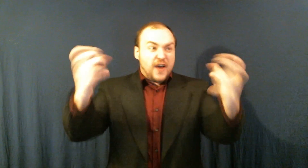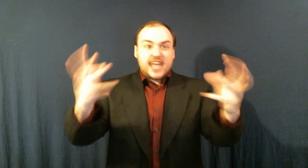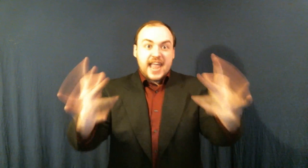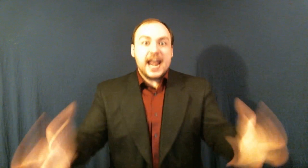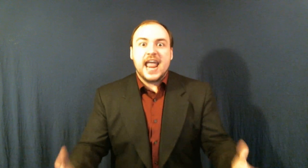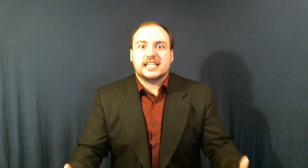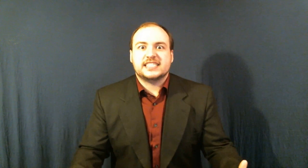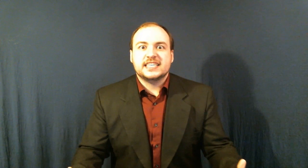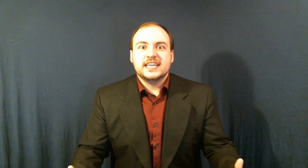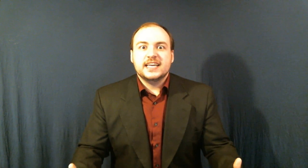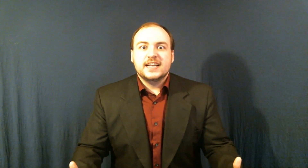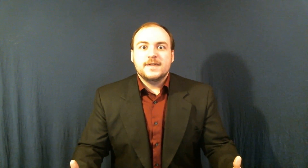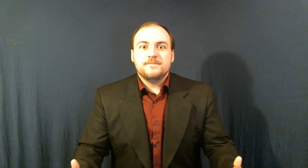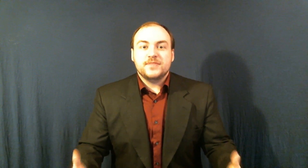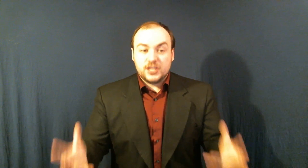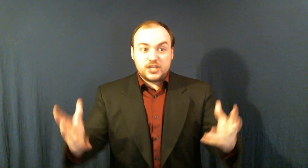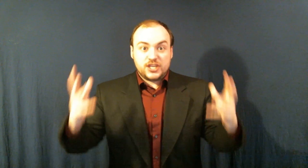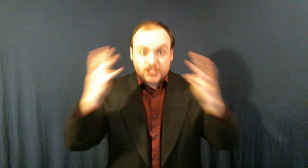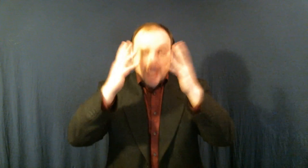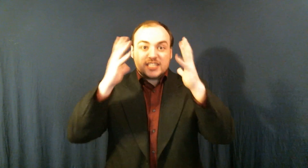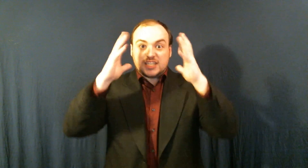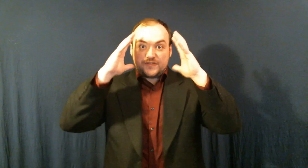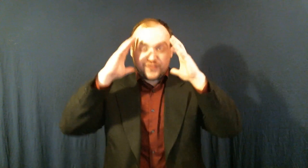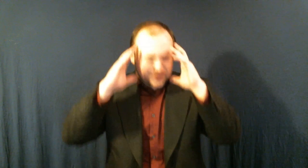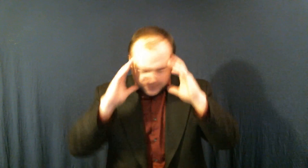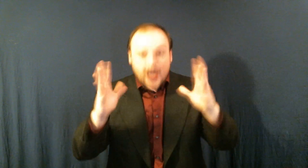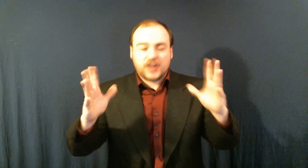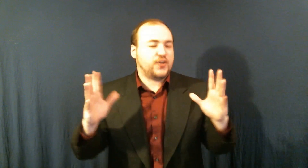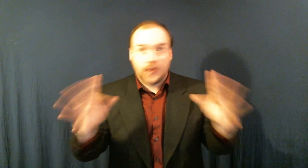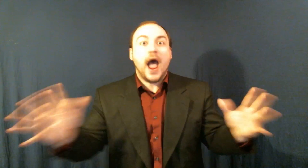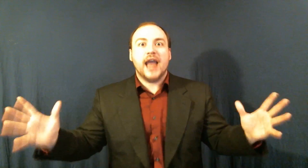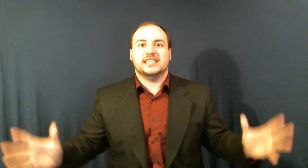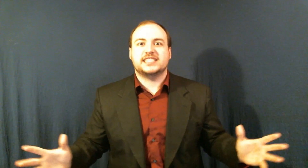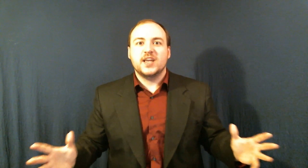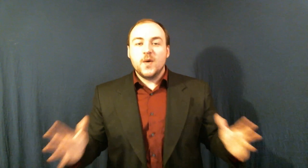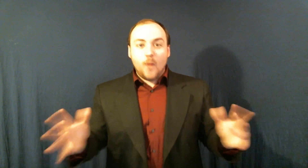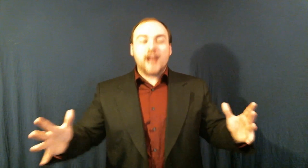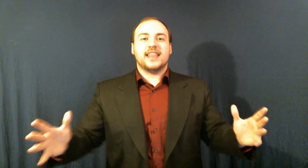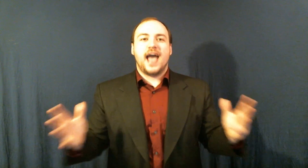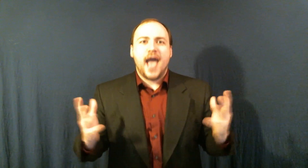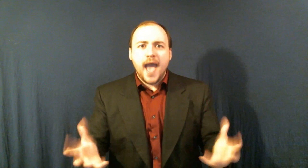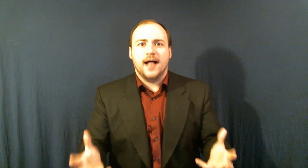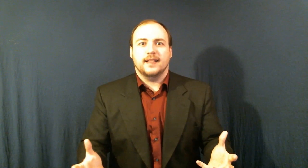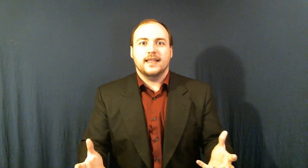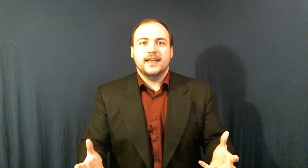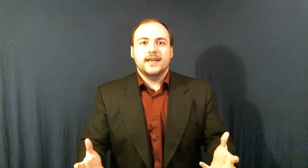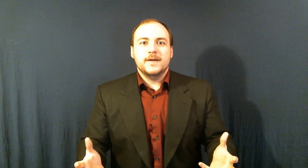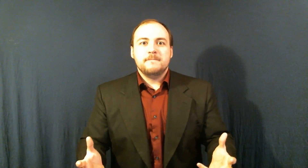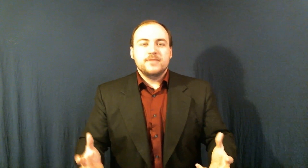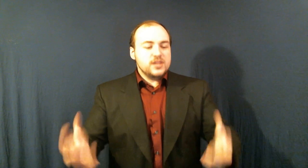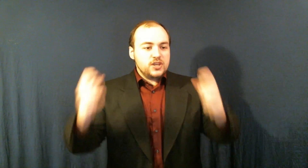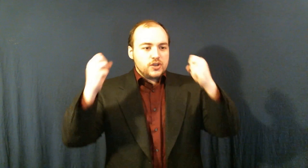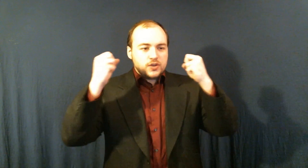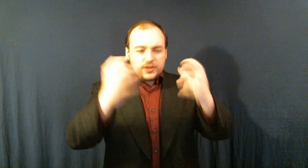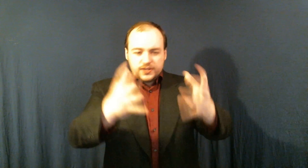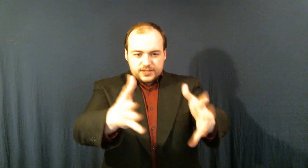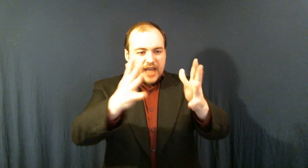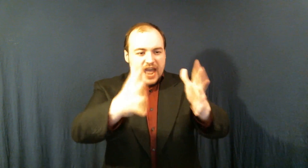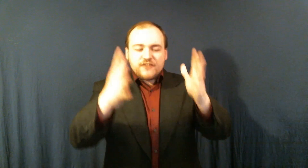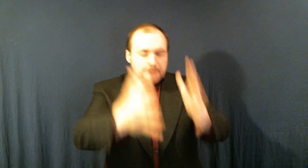fucking idiots! Jesus fuck Christ! What the hell? You'd have